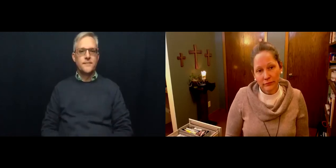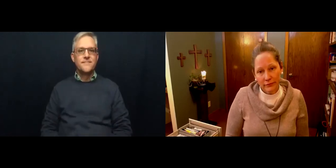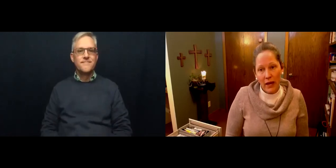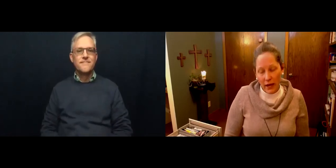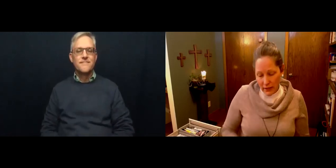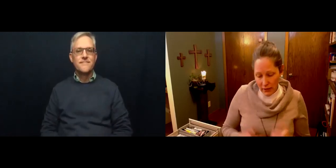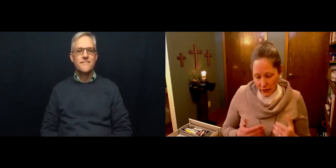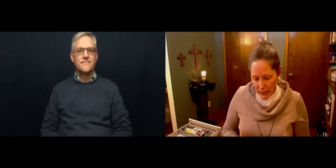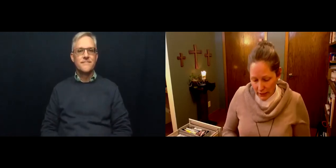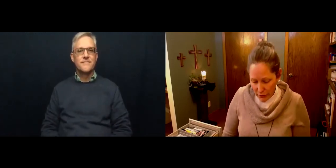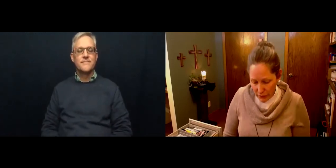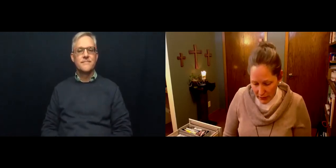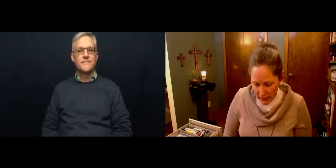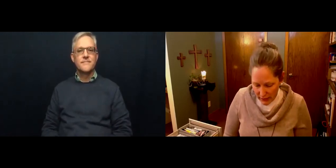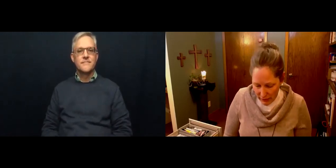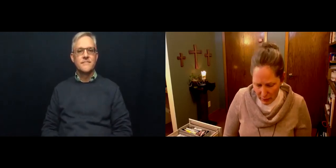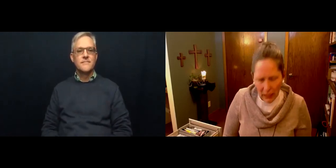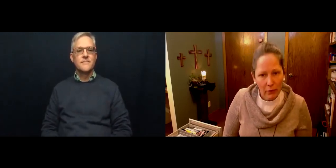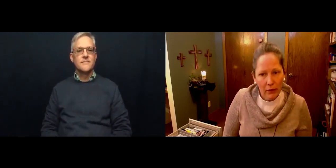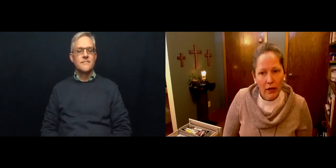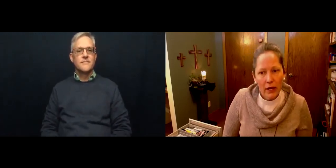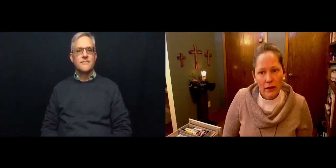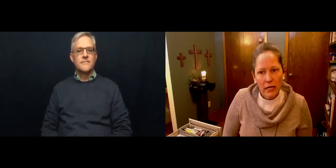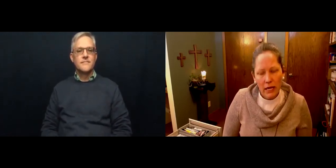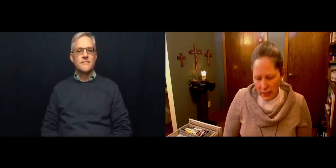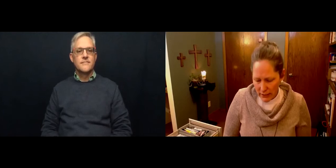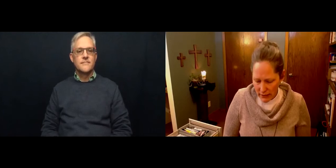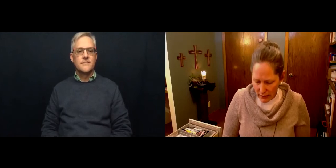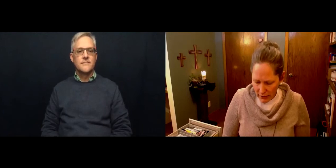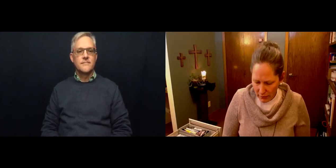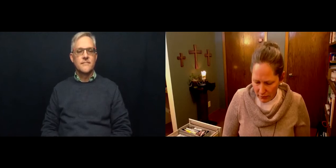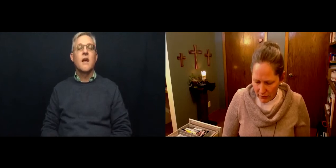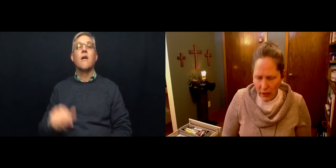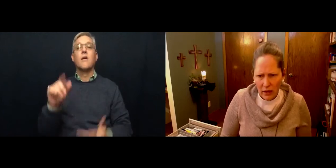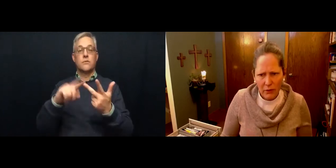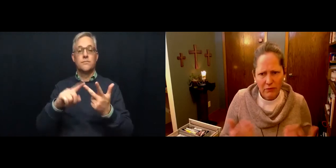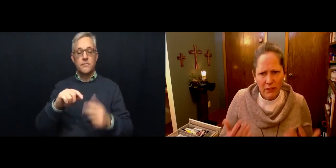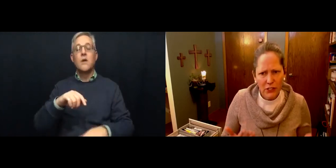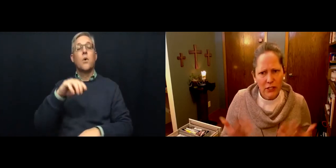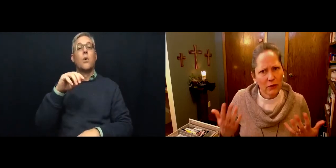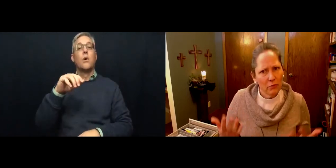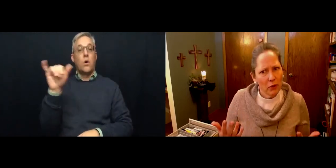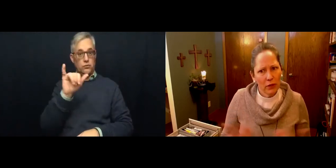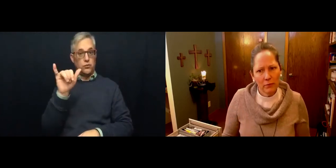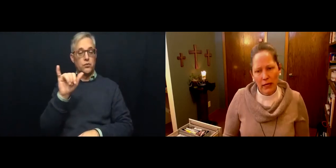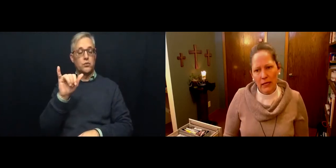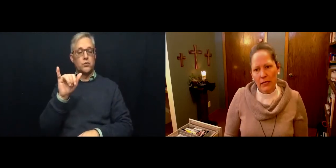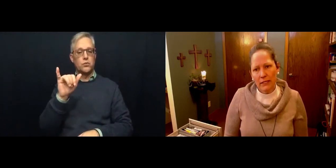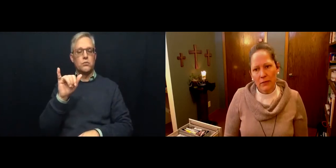And then, like I said, you'll receive a paper that has a reflection or a poem and some